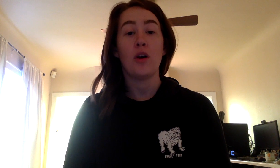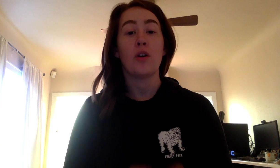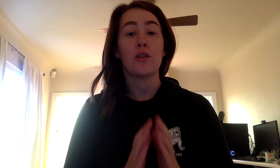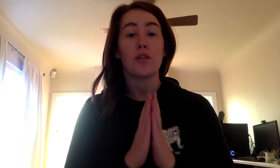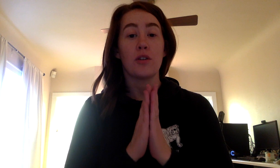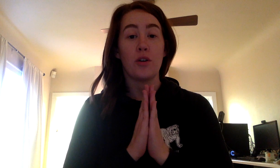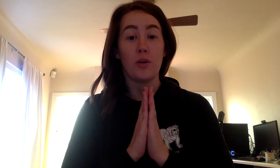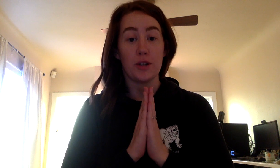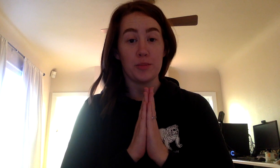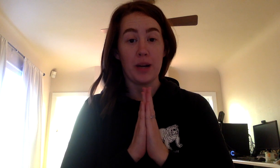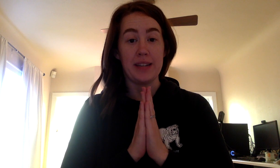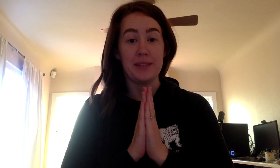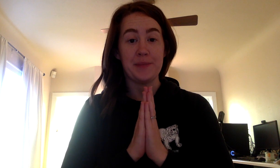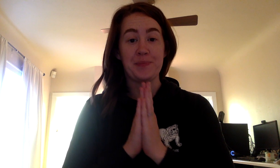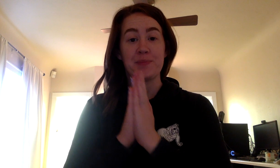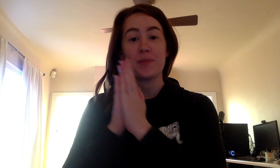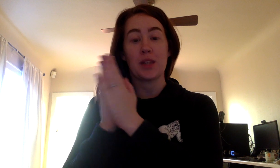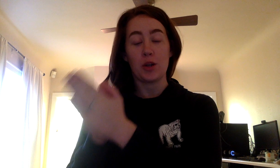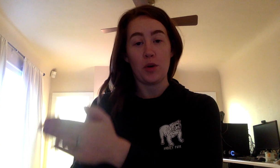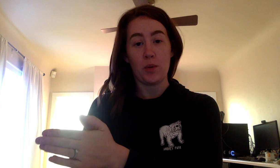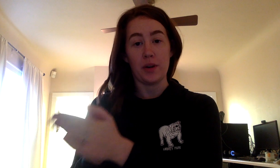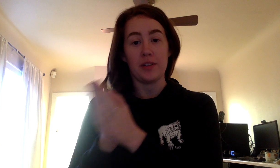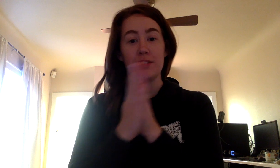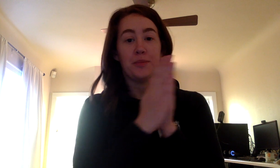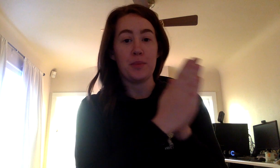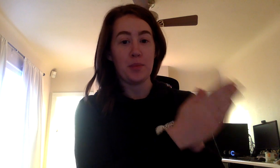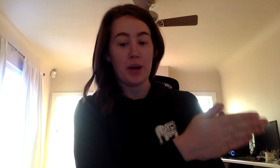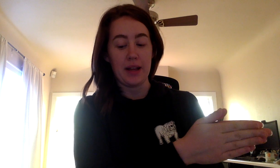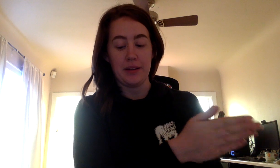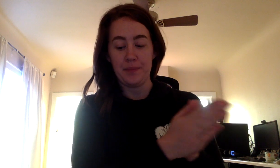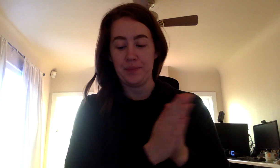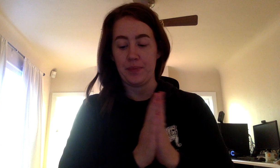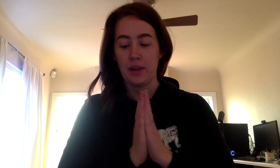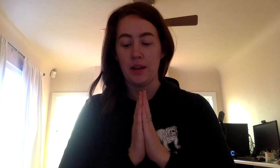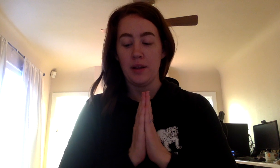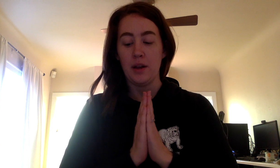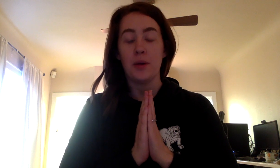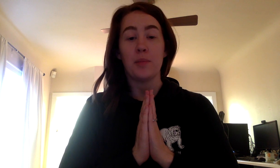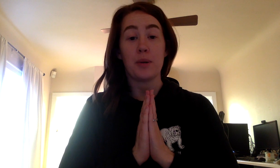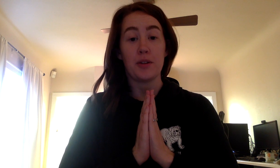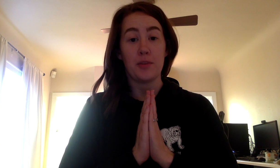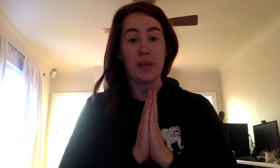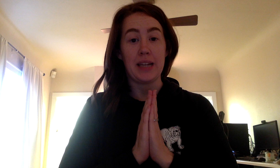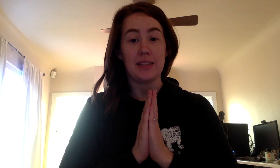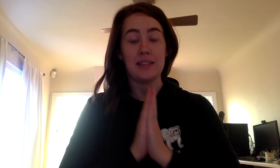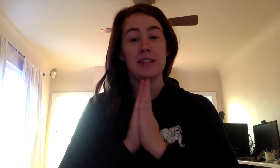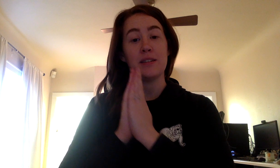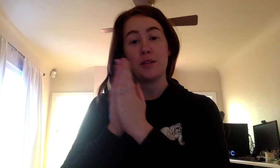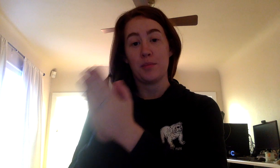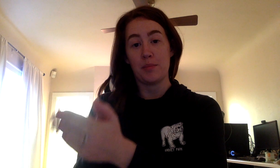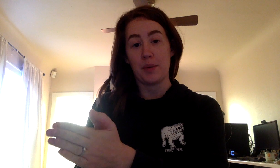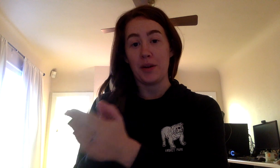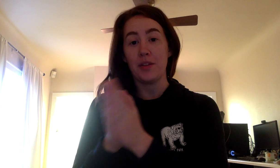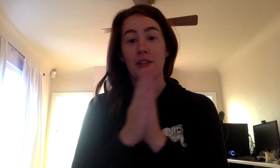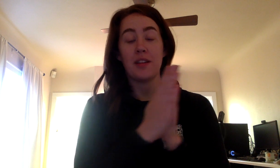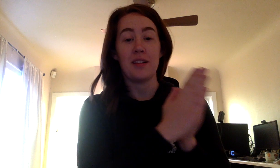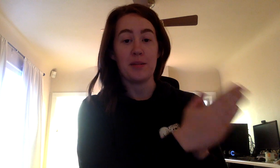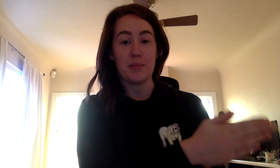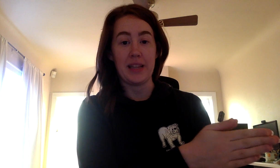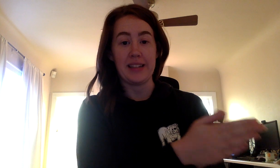Cornbread, cornbread. Birthplace, birthplace.